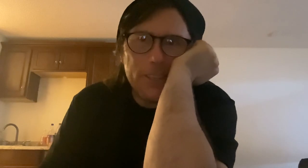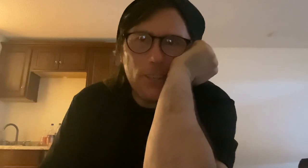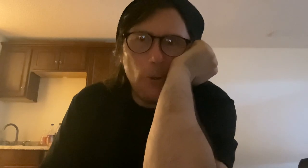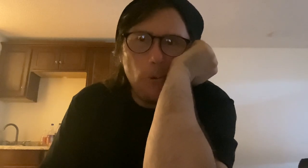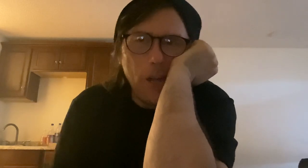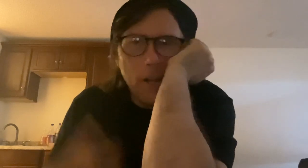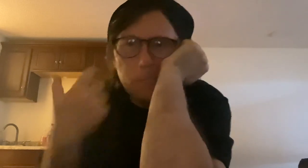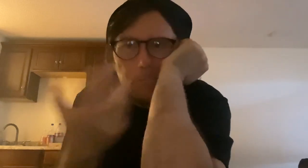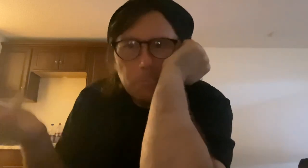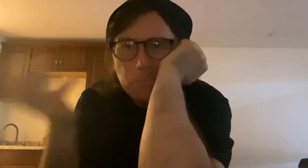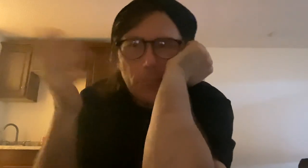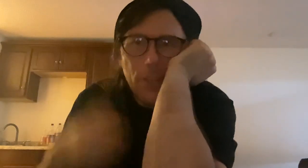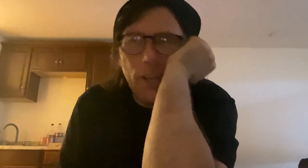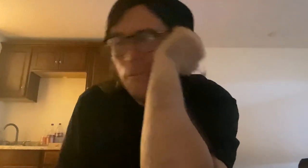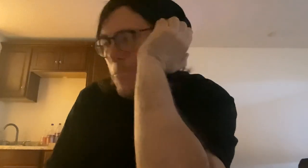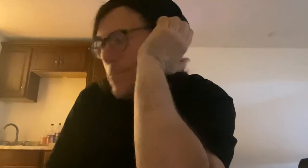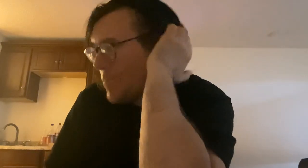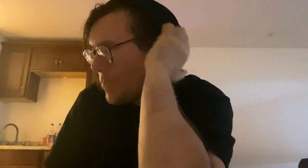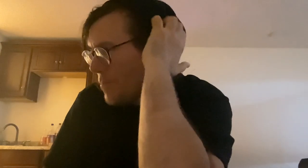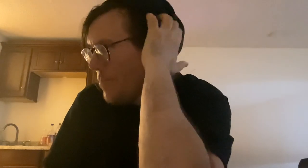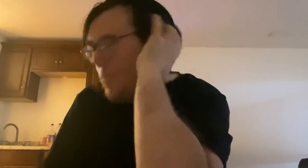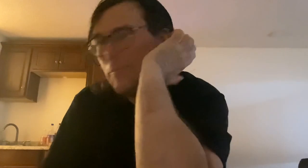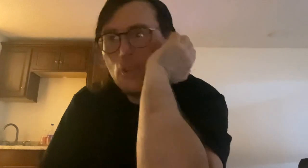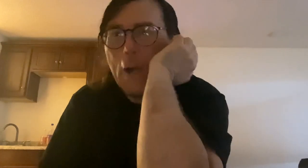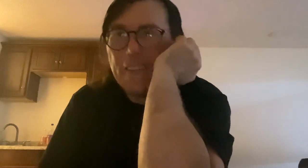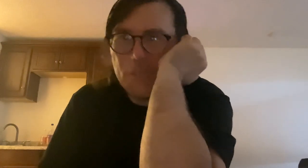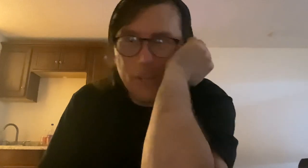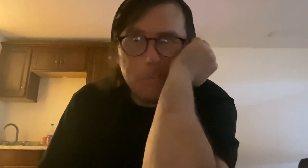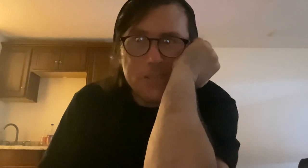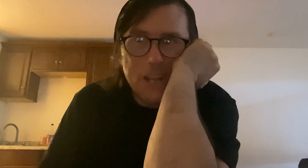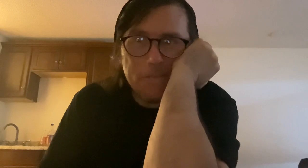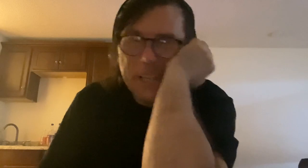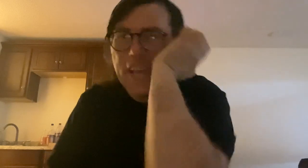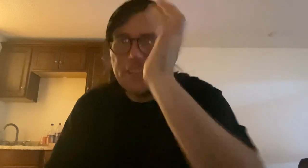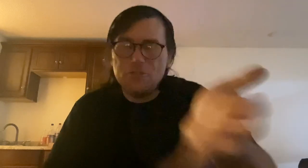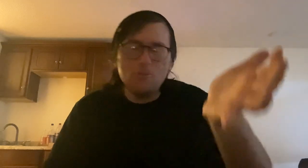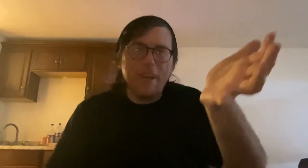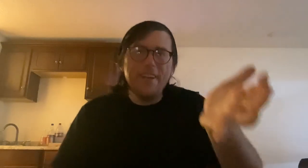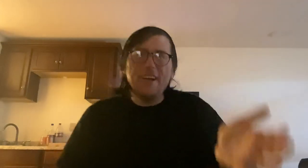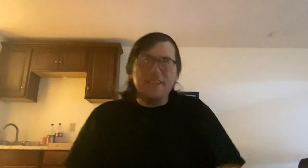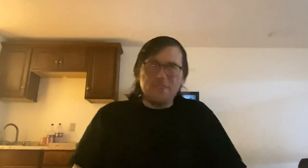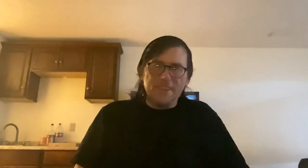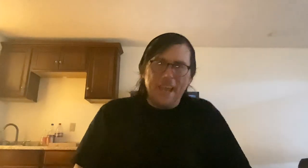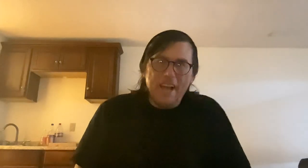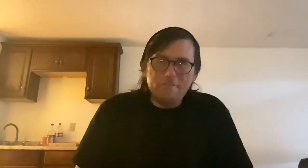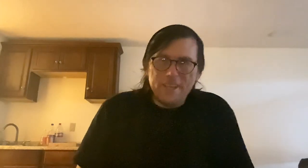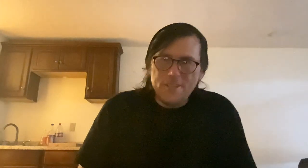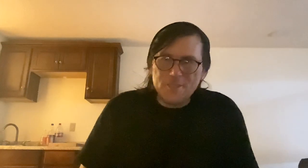go, you know, go after them and stuff. And, yeah, they do headhunt. They have is a